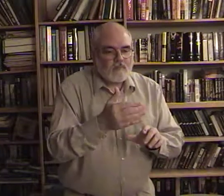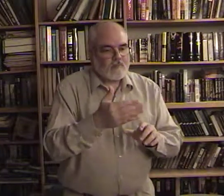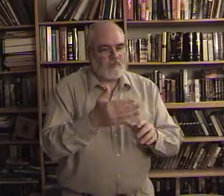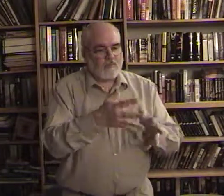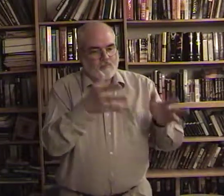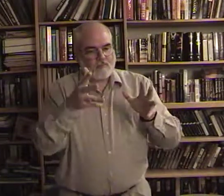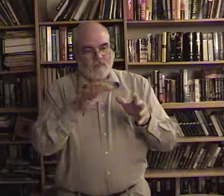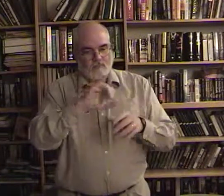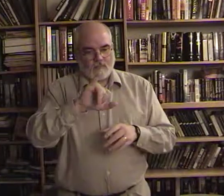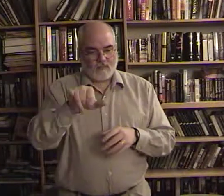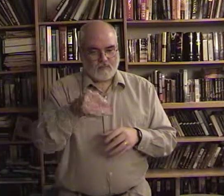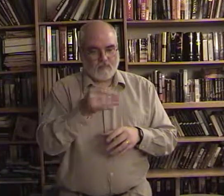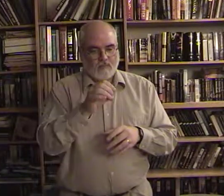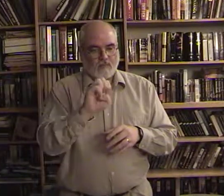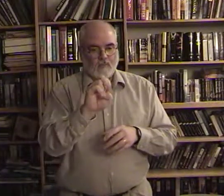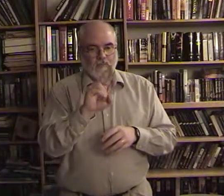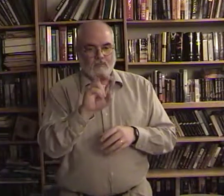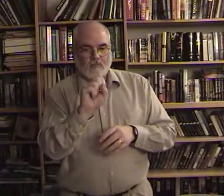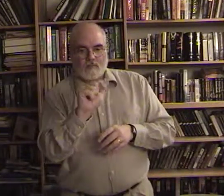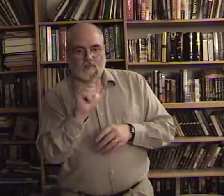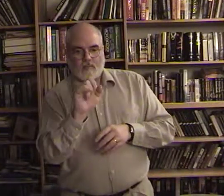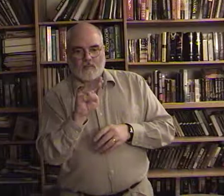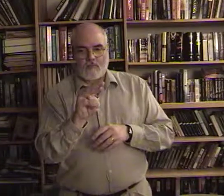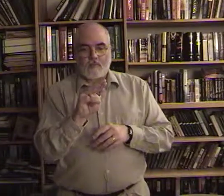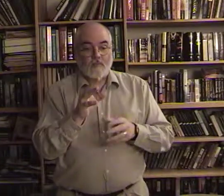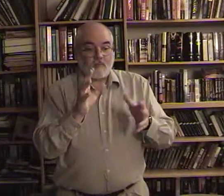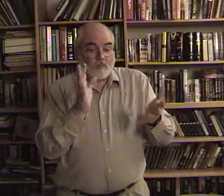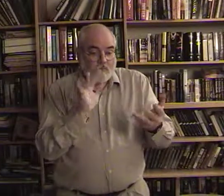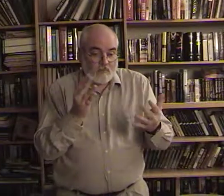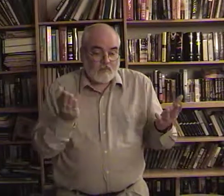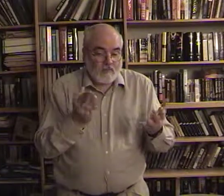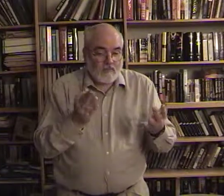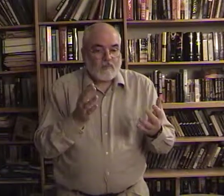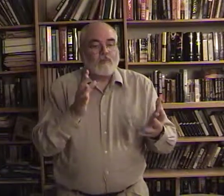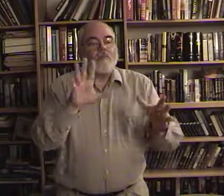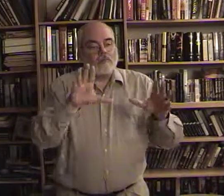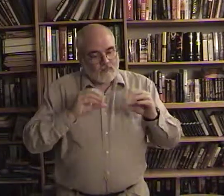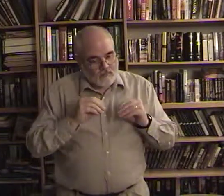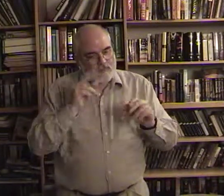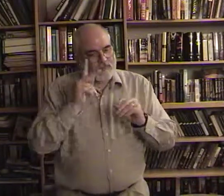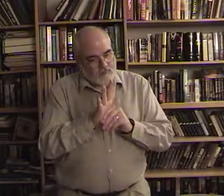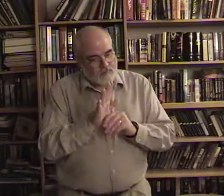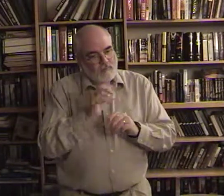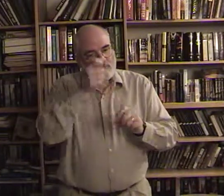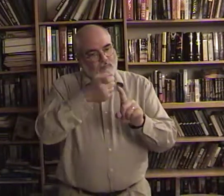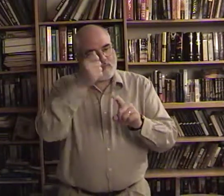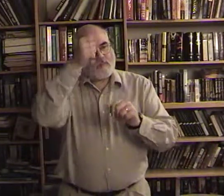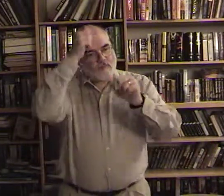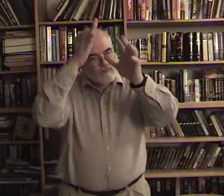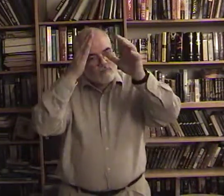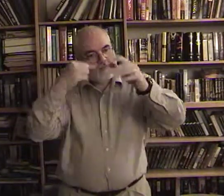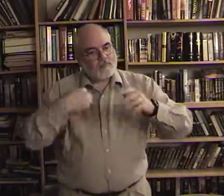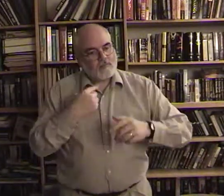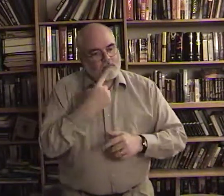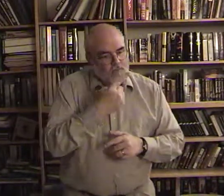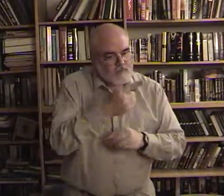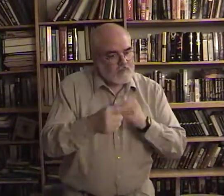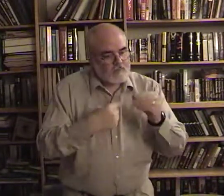wait here to receive the promise from the Father, which I told you about. John baptized